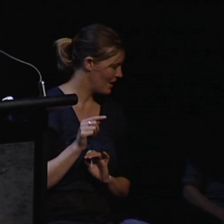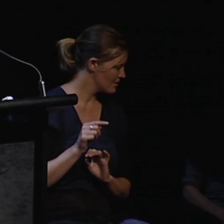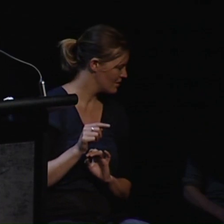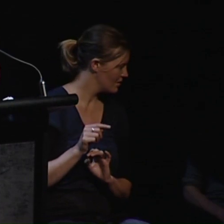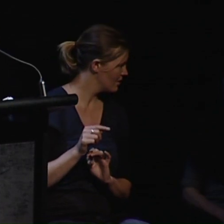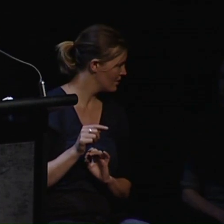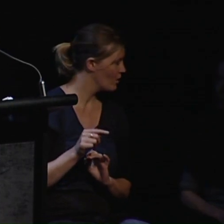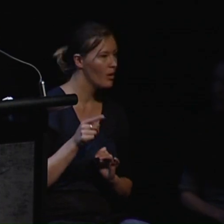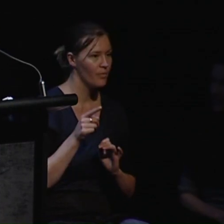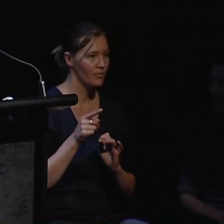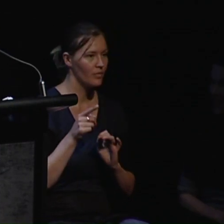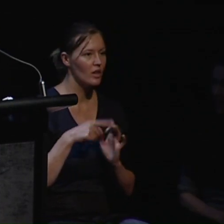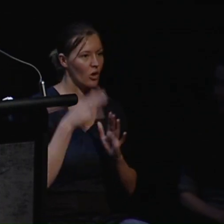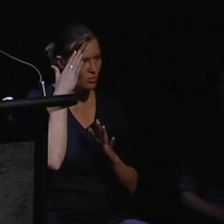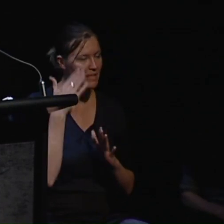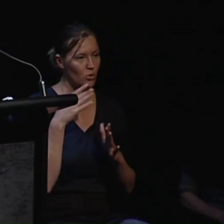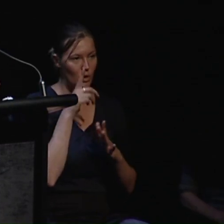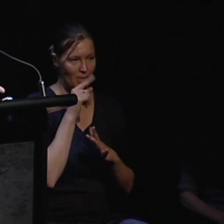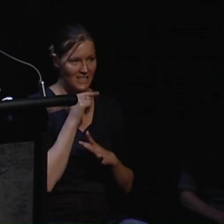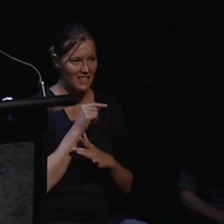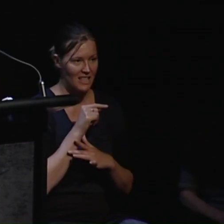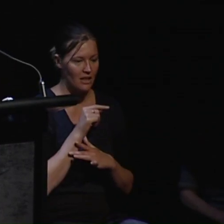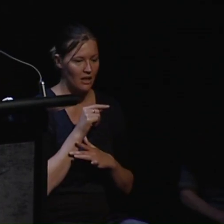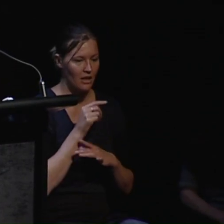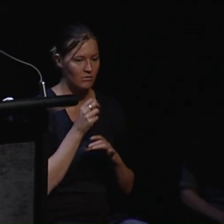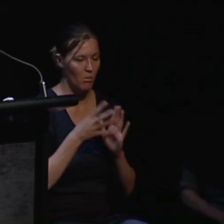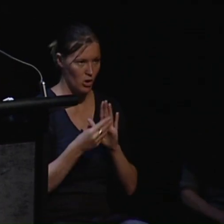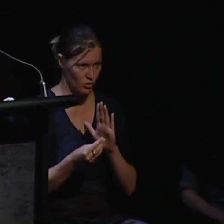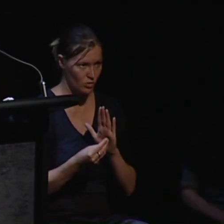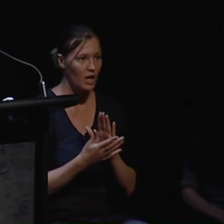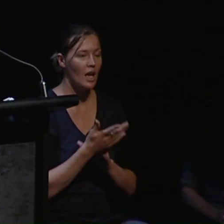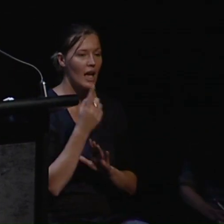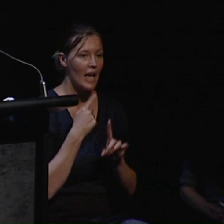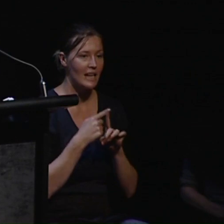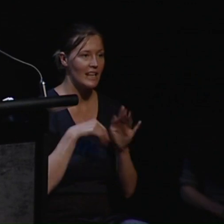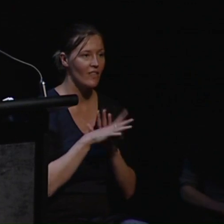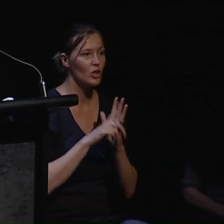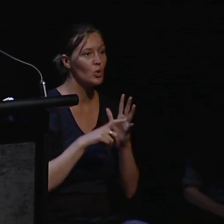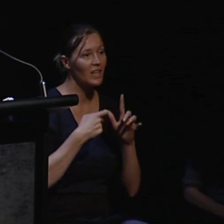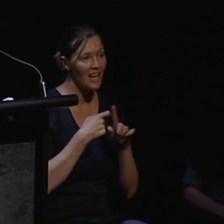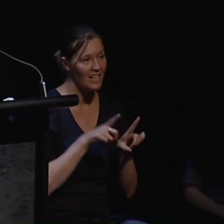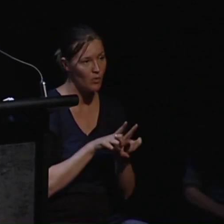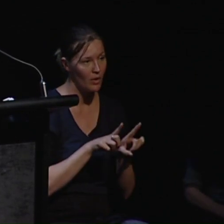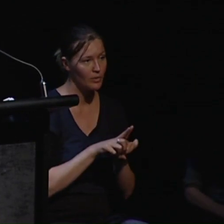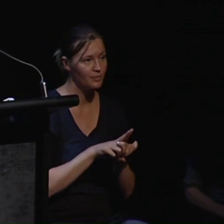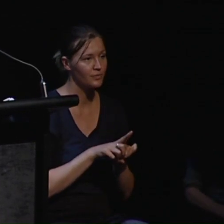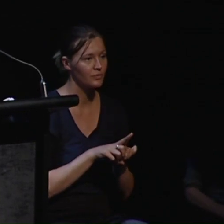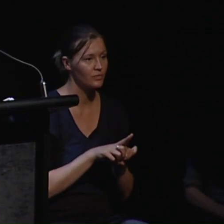foundation for the supported decision making model. and in the UK some of the decisions are